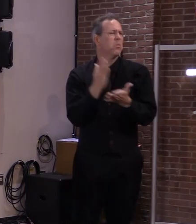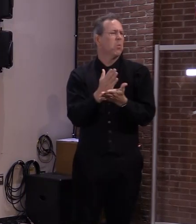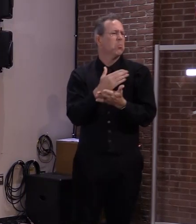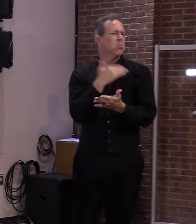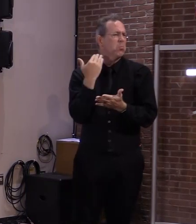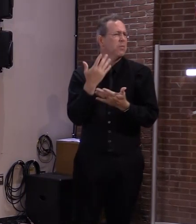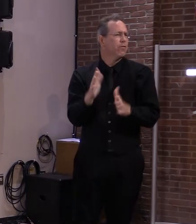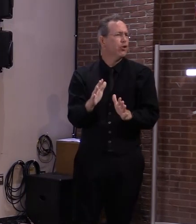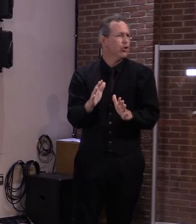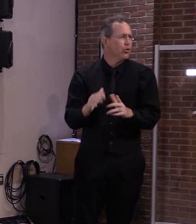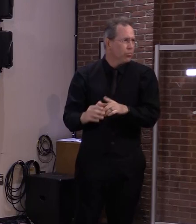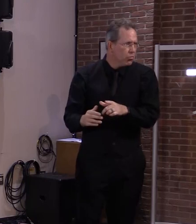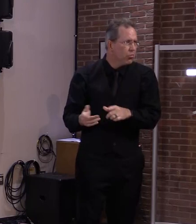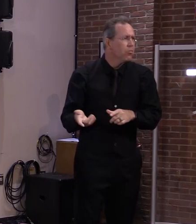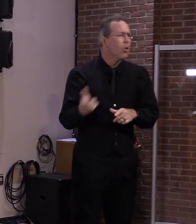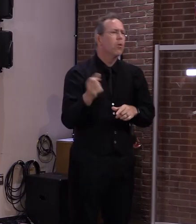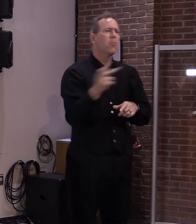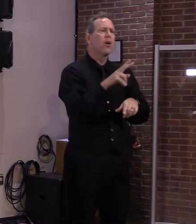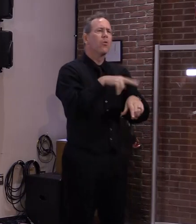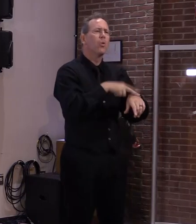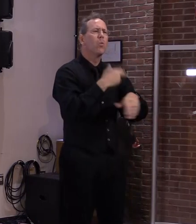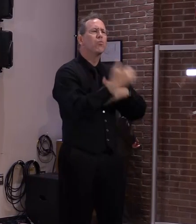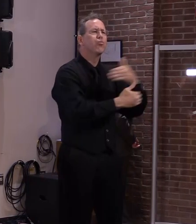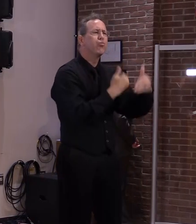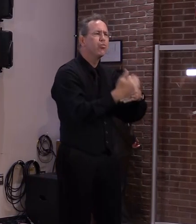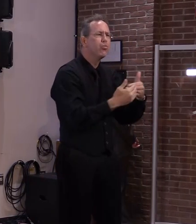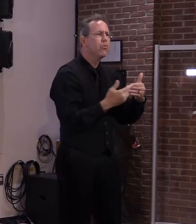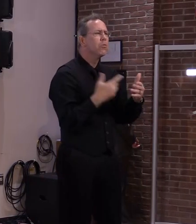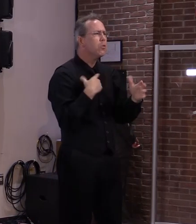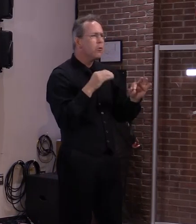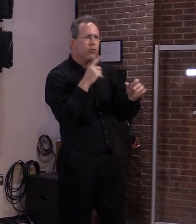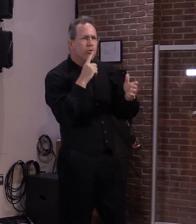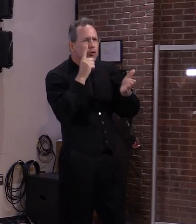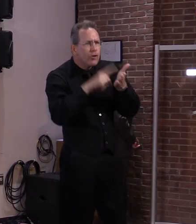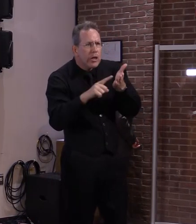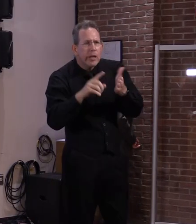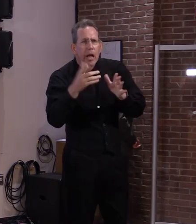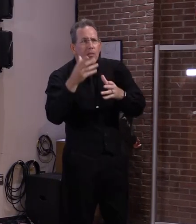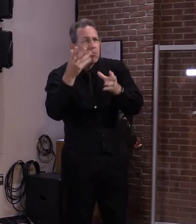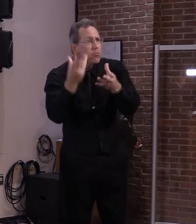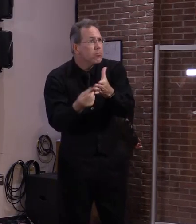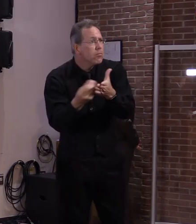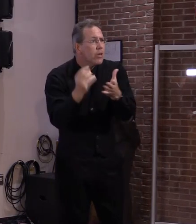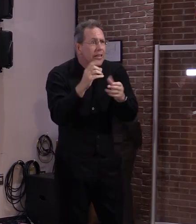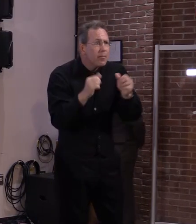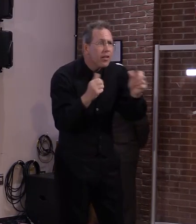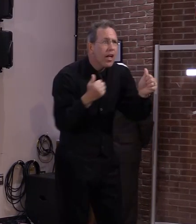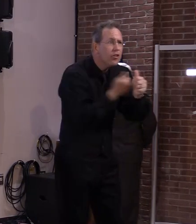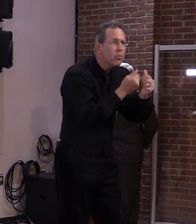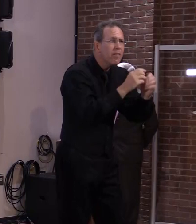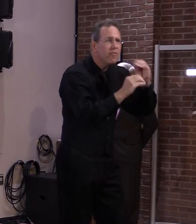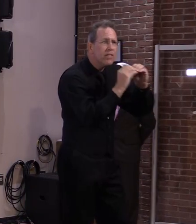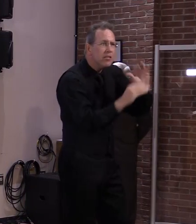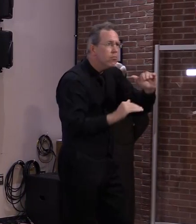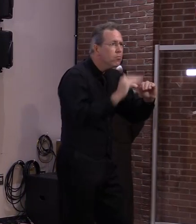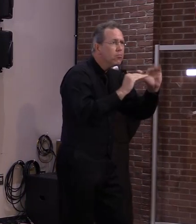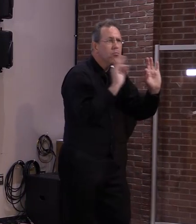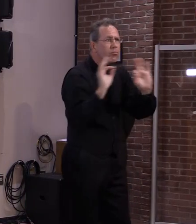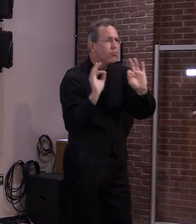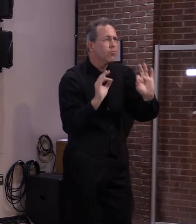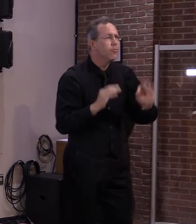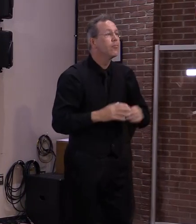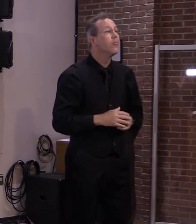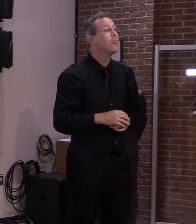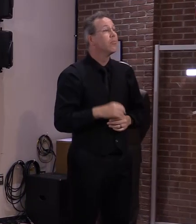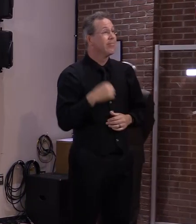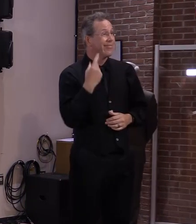checks and balances. So as a result of Vermont are stepping up to be vaccinated at such a high rate, restrictions are no